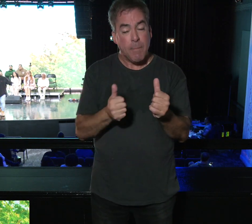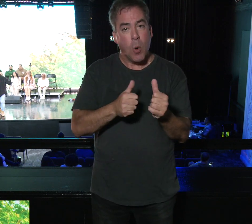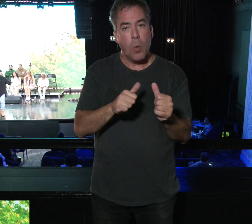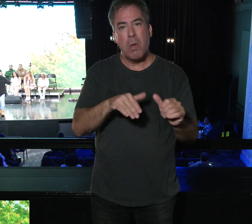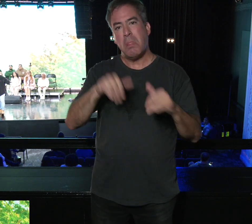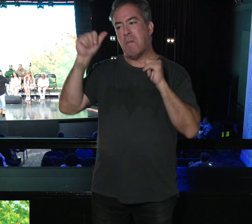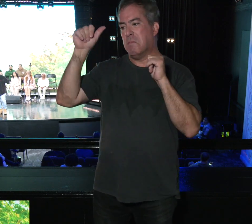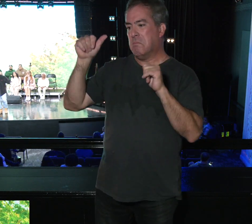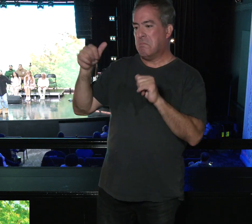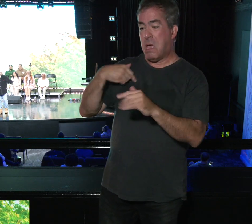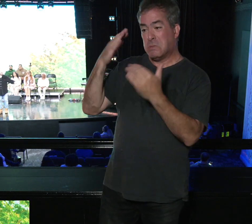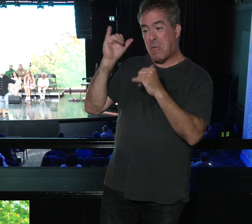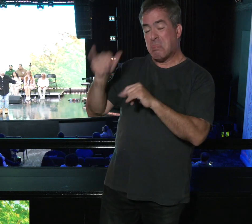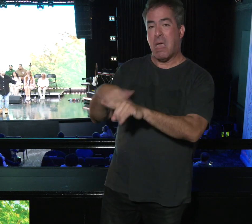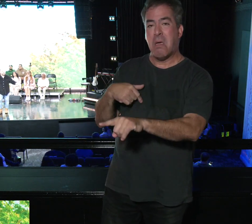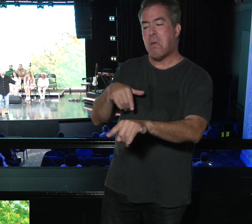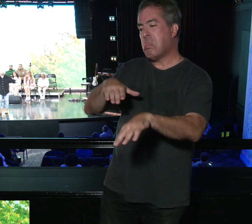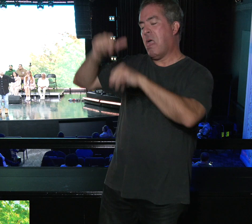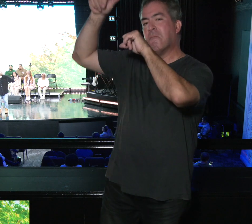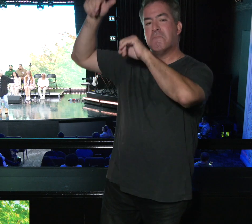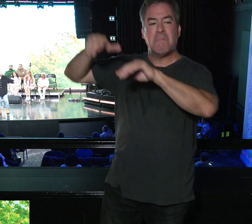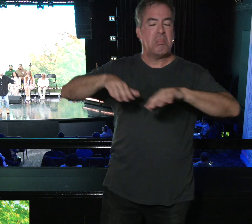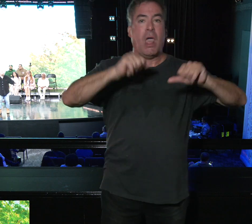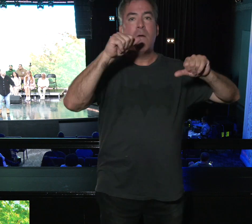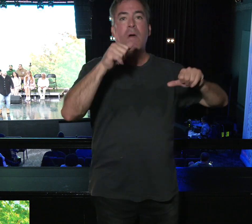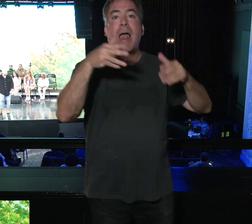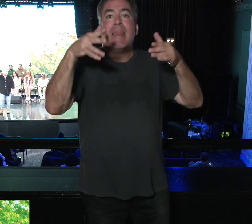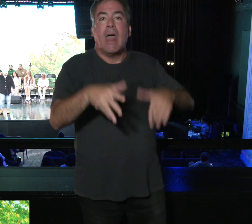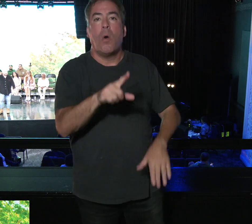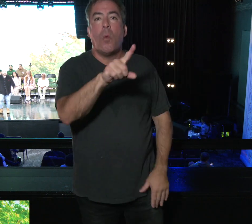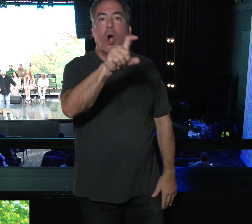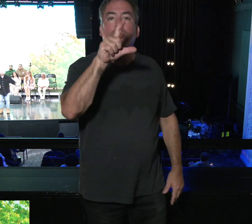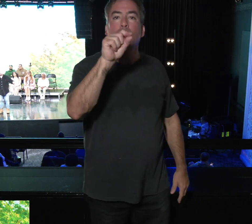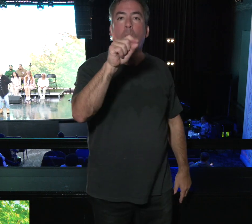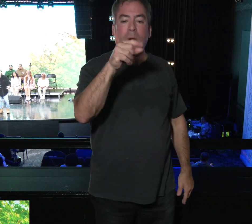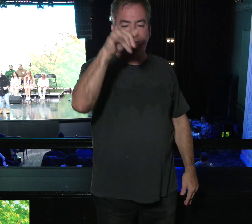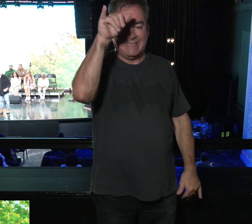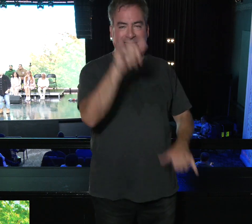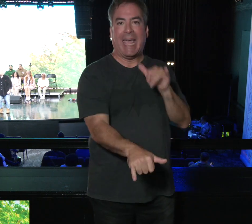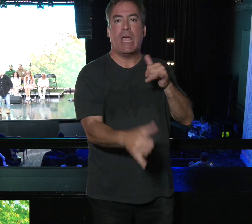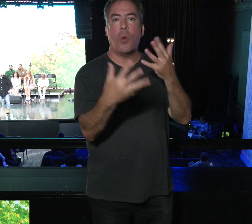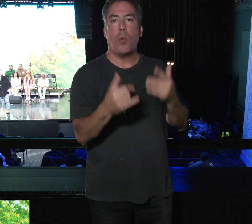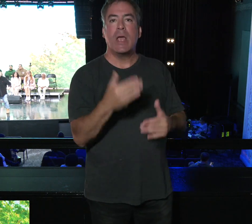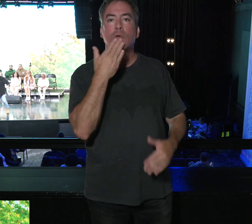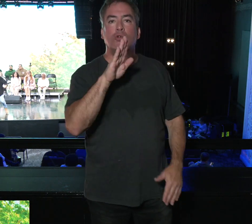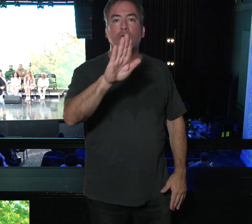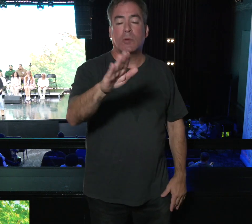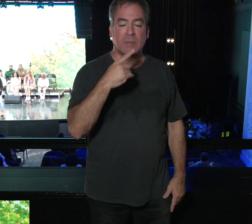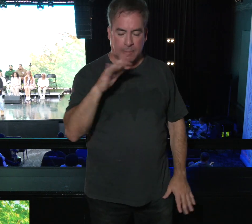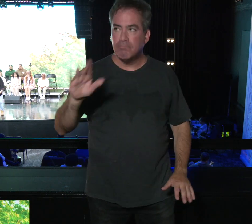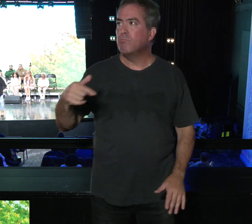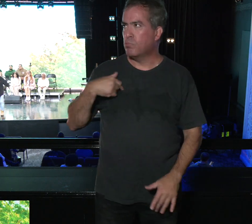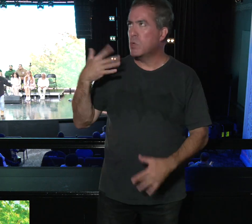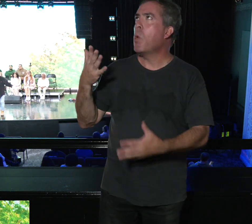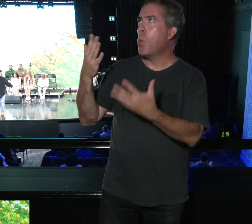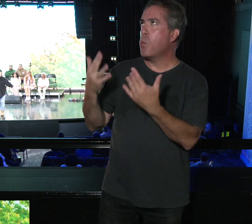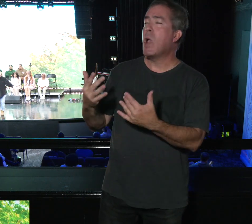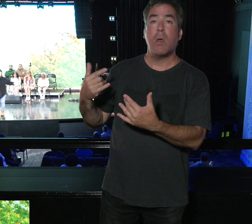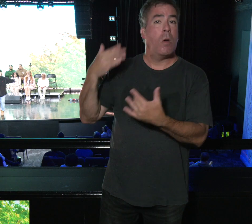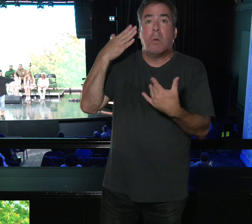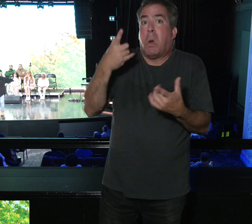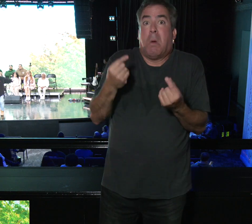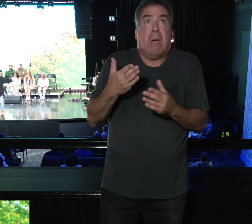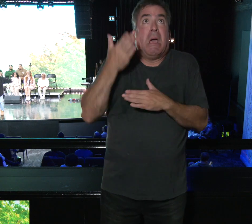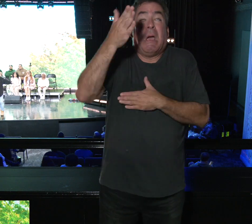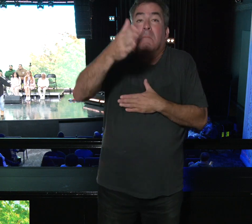that's not what I was expecting. And they left. And only 120 of them stay. And they stay in Jerusalem. And they say, hey, we're going to wait. We don't know what's